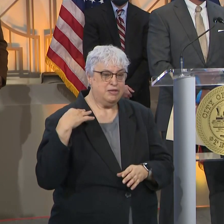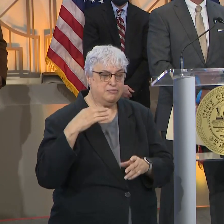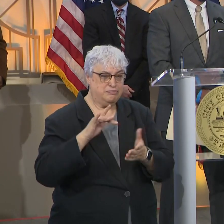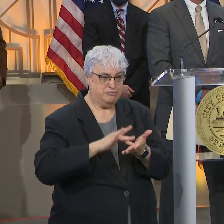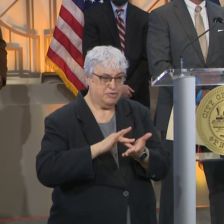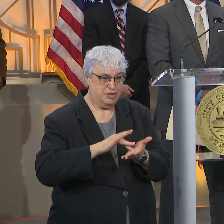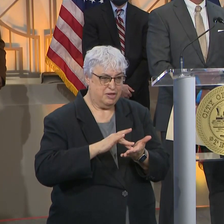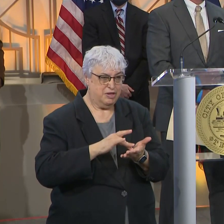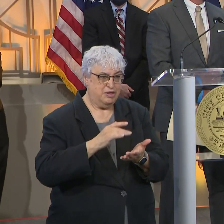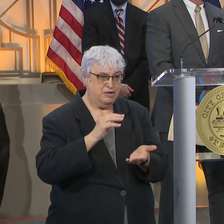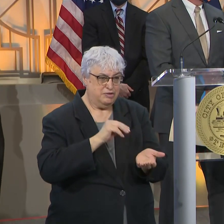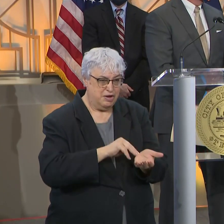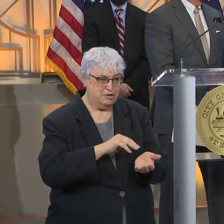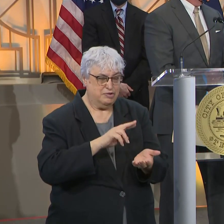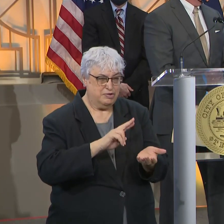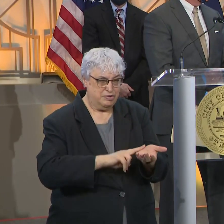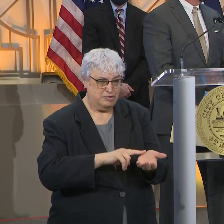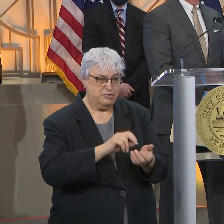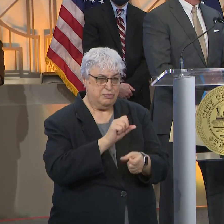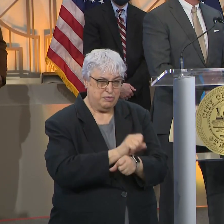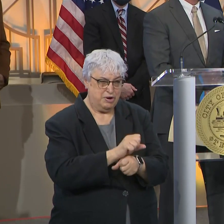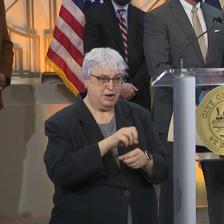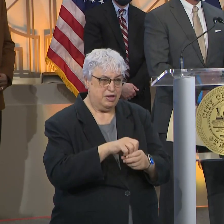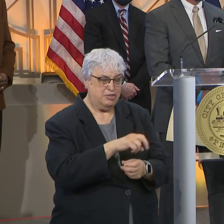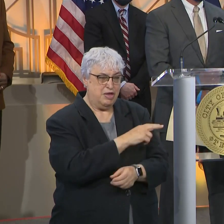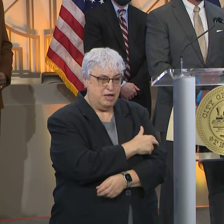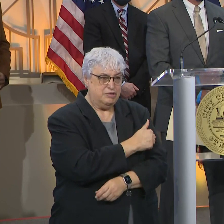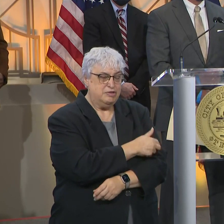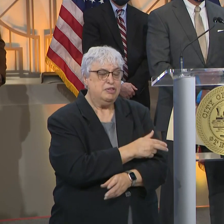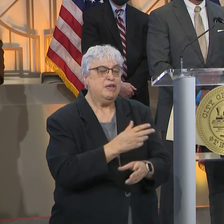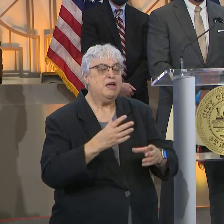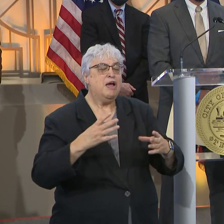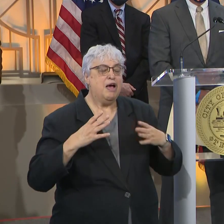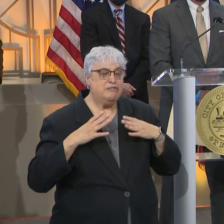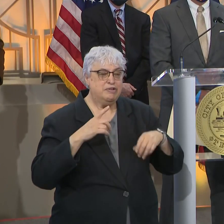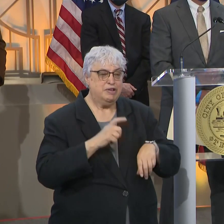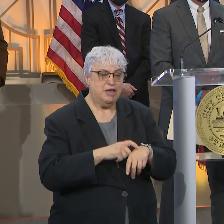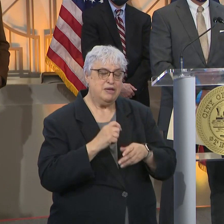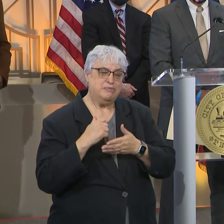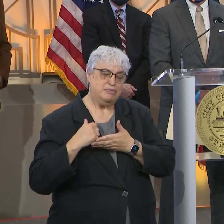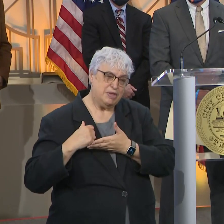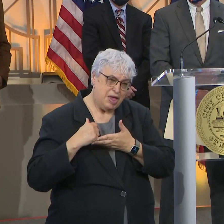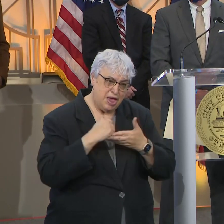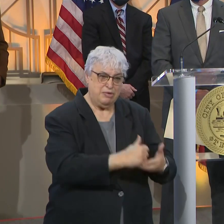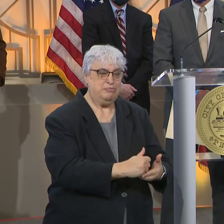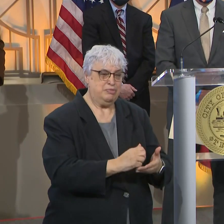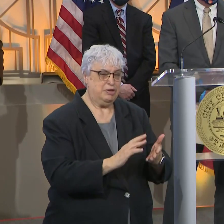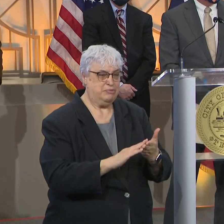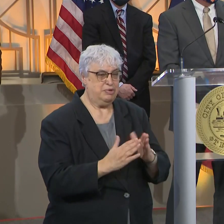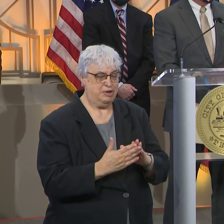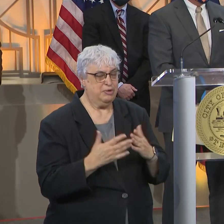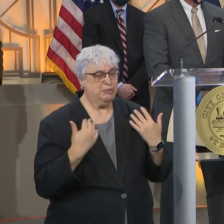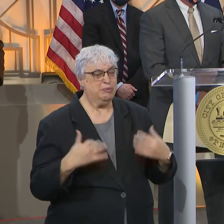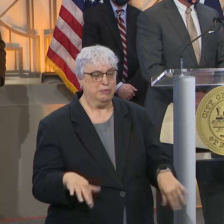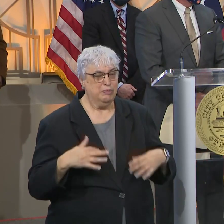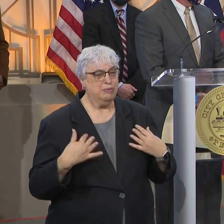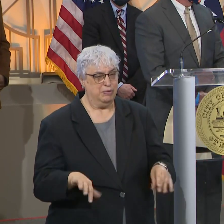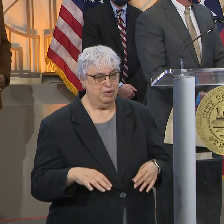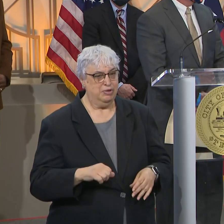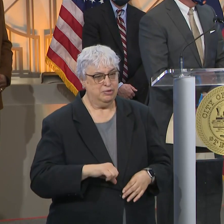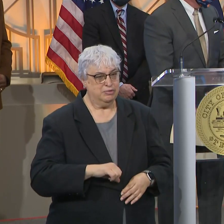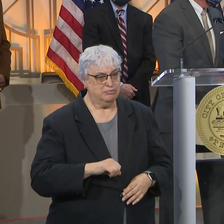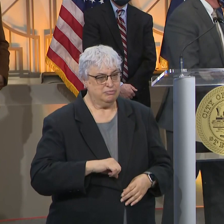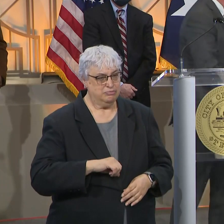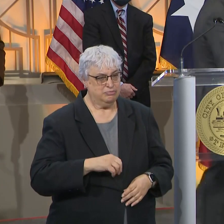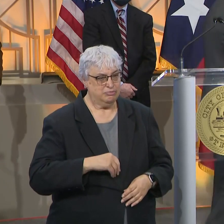trained, they are the doctors and nurses that work in the hospital. And on their precious off time, they are stepping up to help their community too. So, I just want to point that out and say